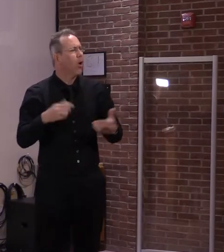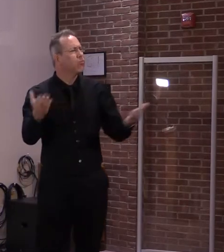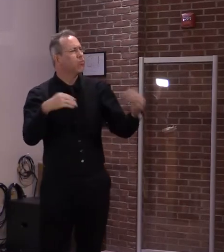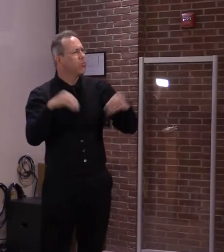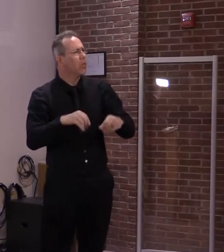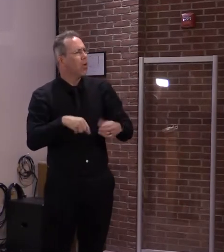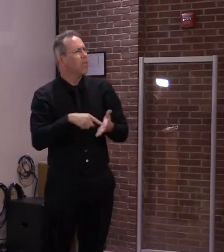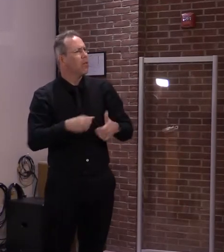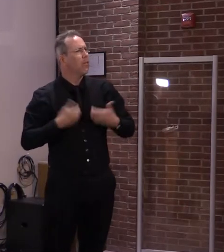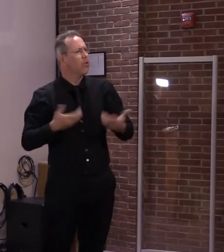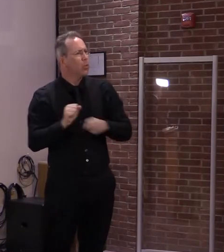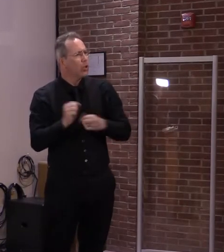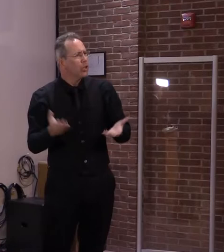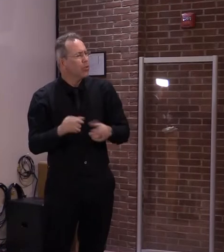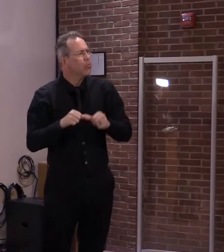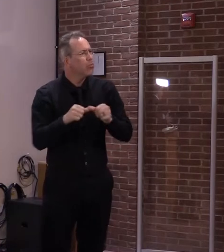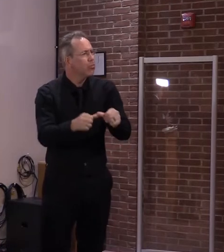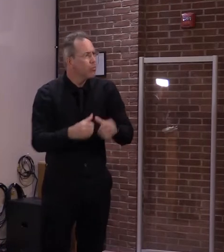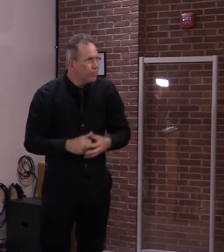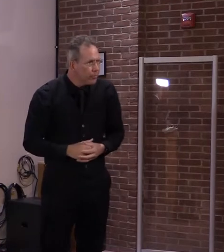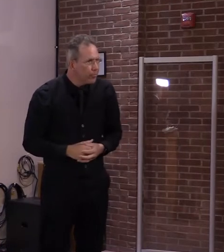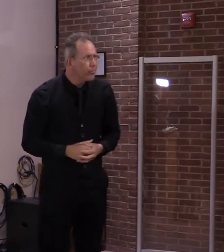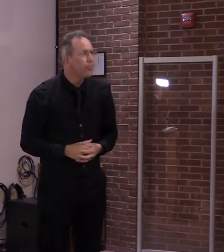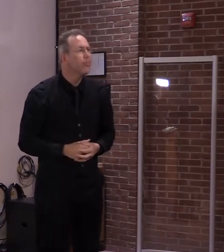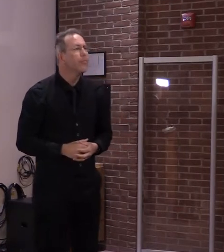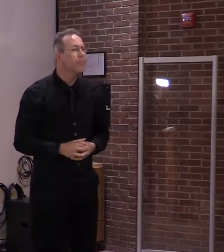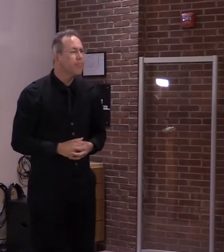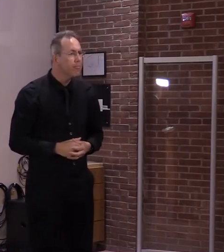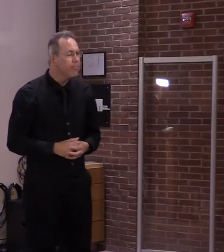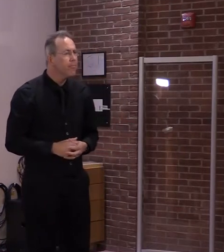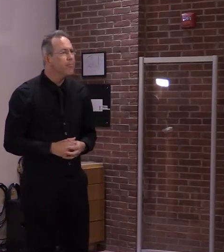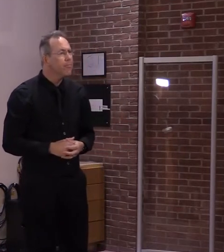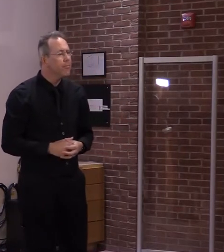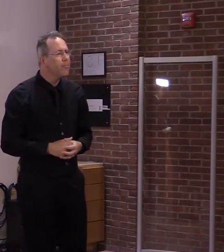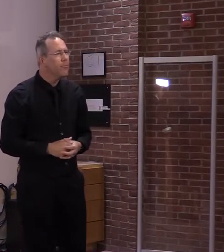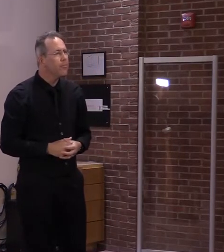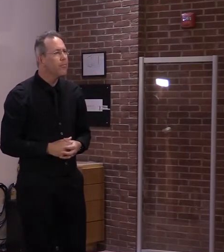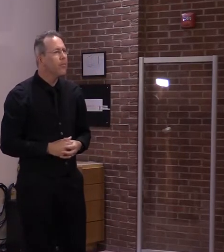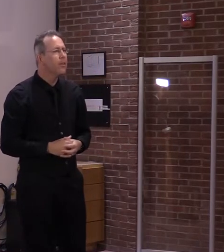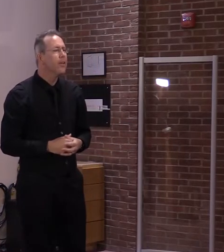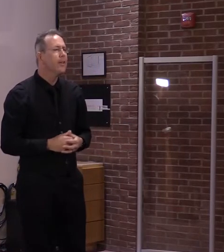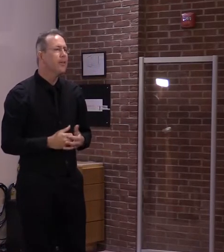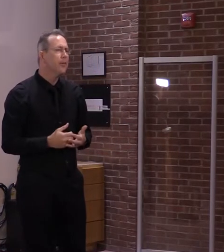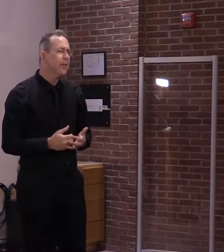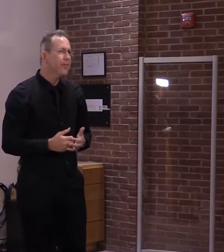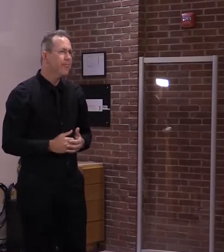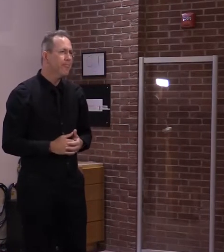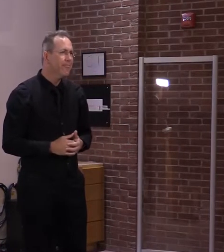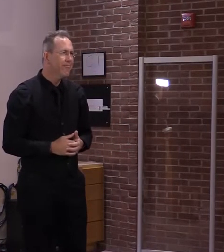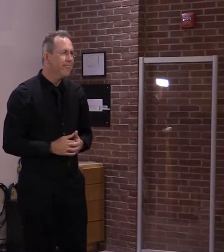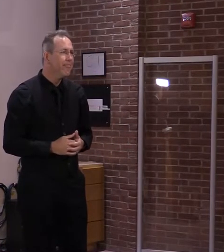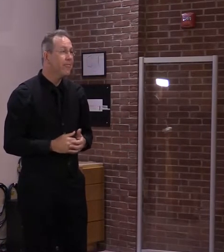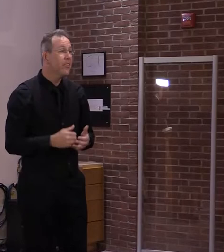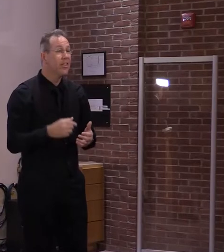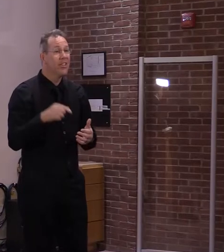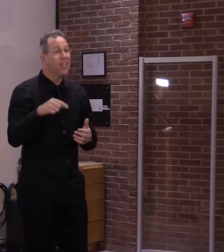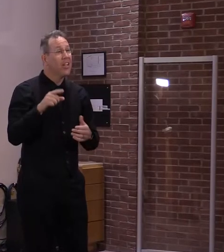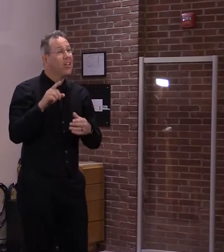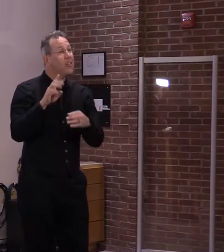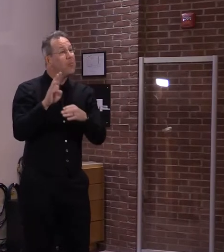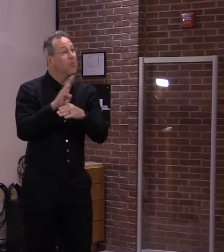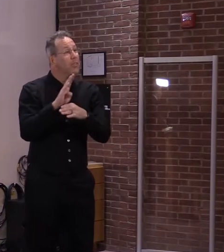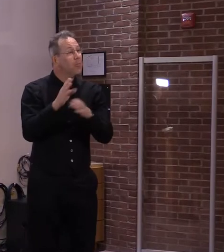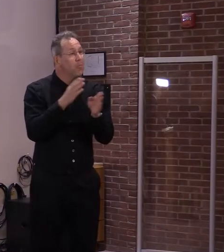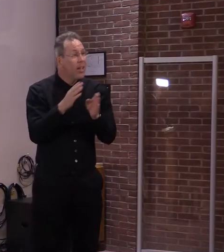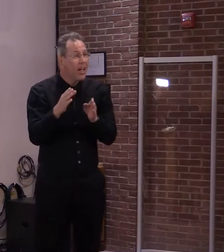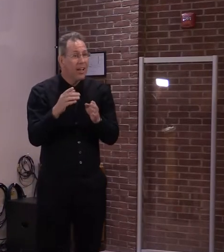from a common decency standpoint, but from an economic standpoint, asking the federal